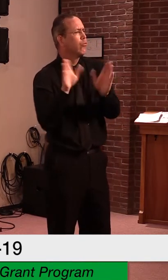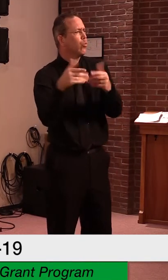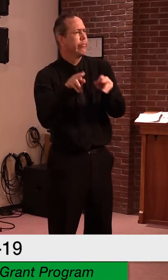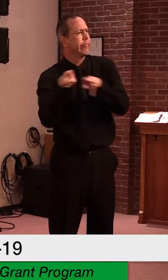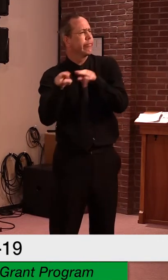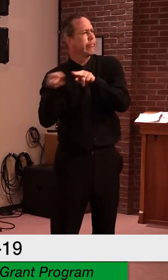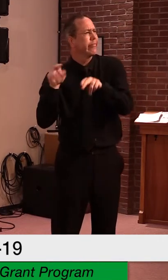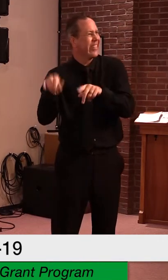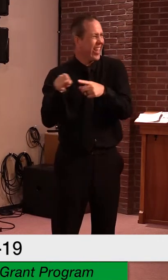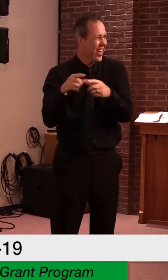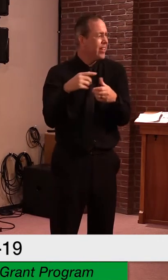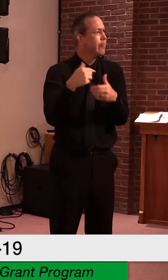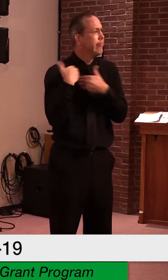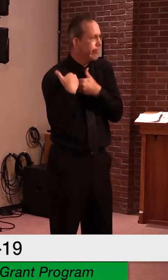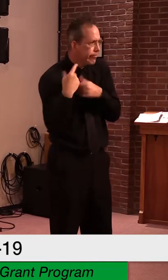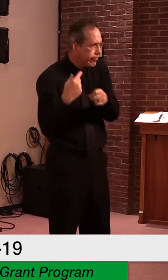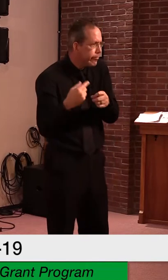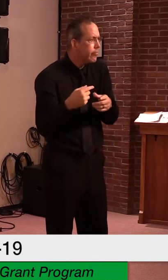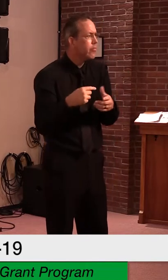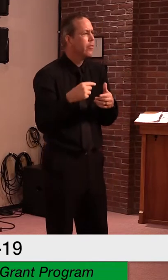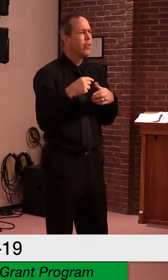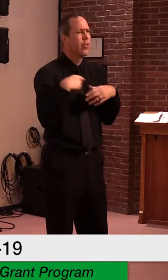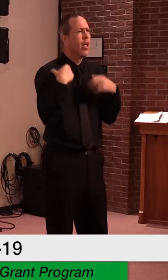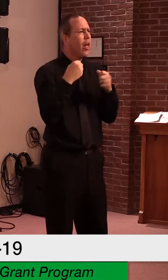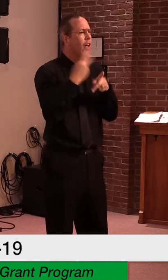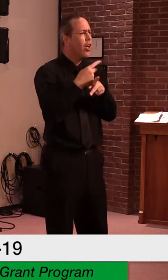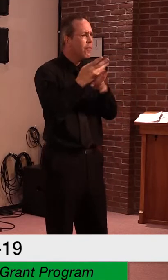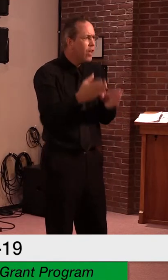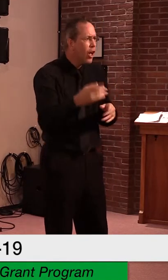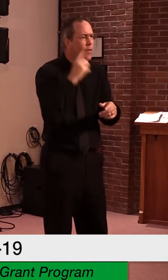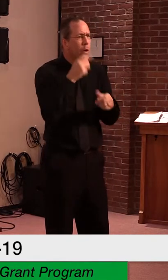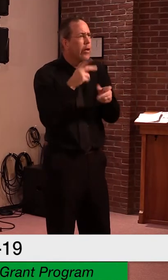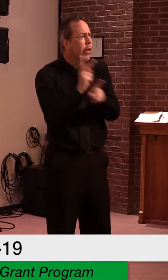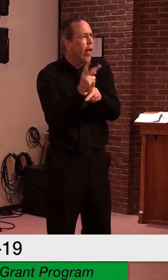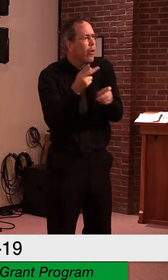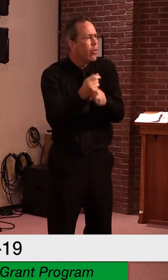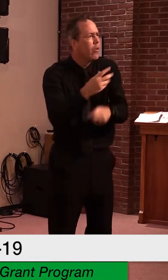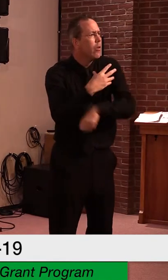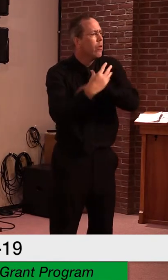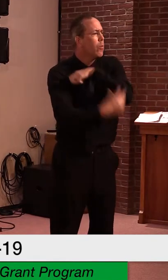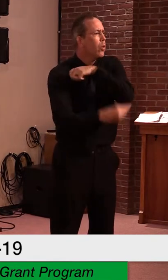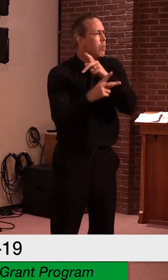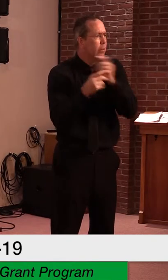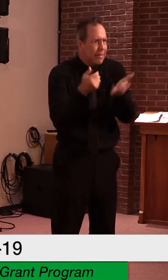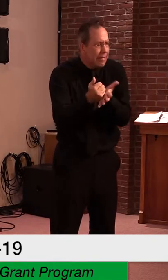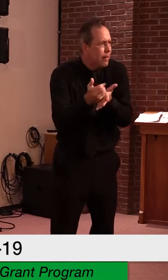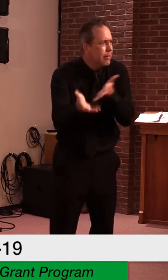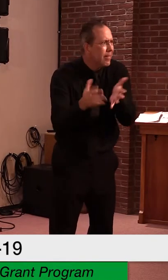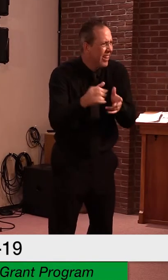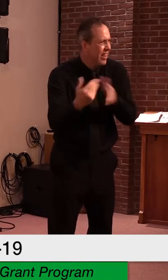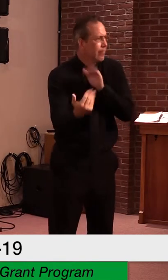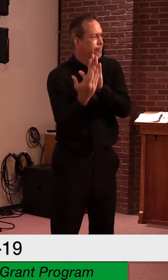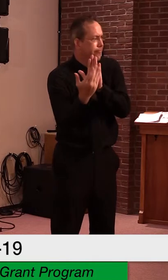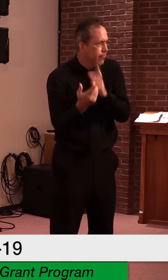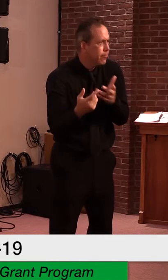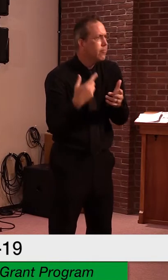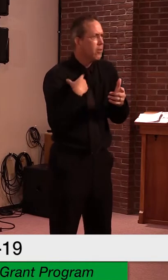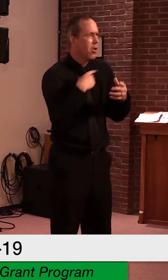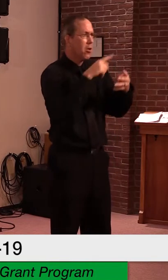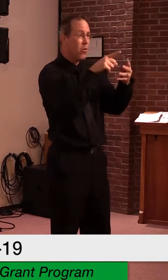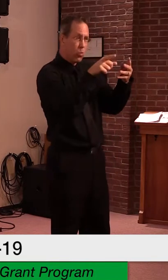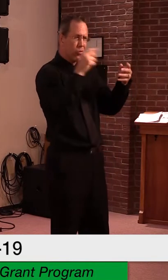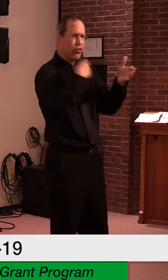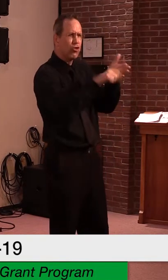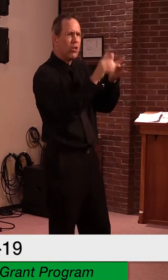disadvantaged populations. Once an employer determines they meet the requirements and should apply,